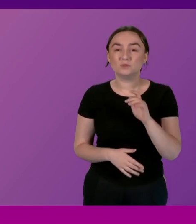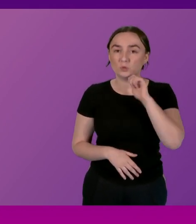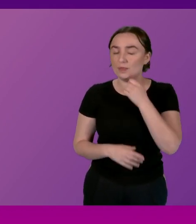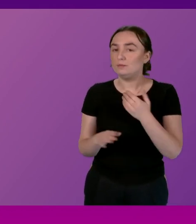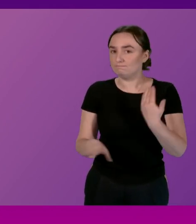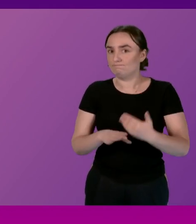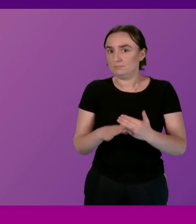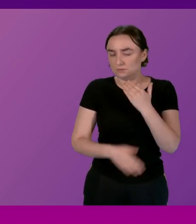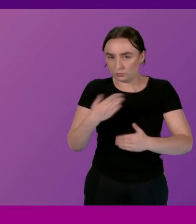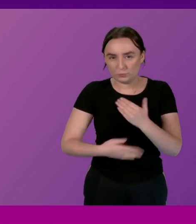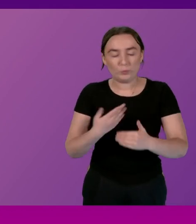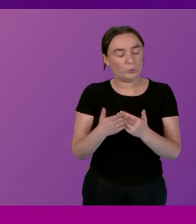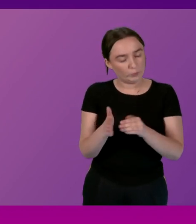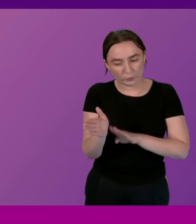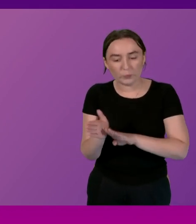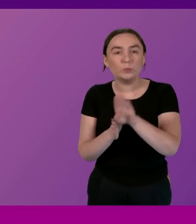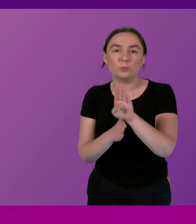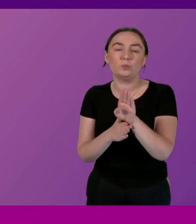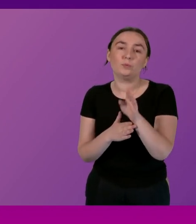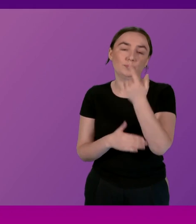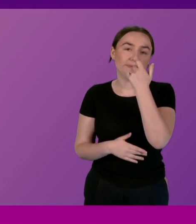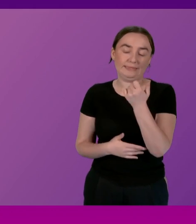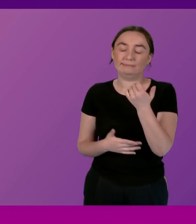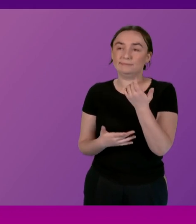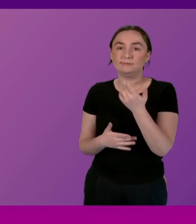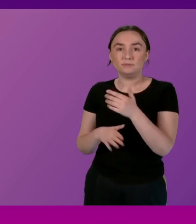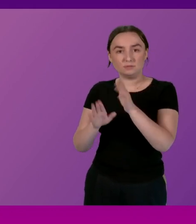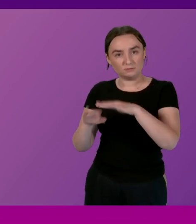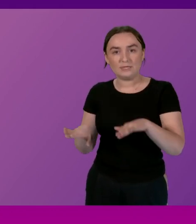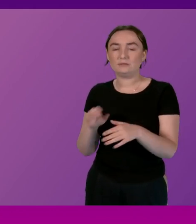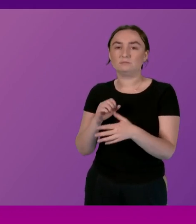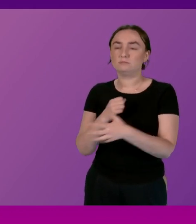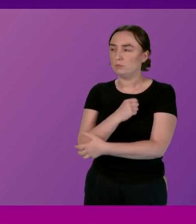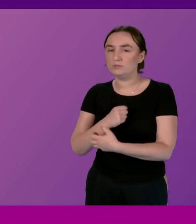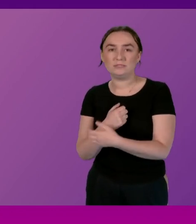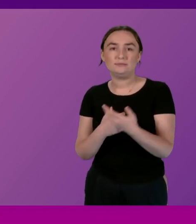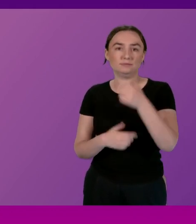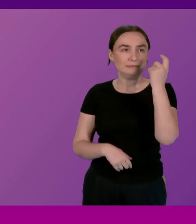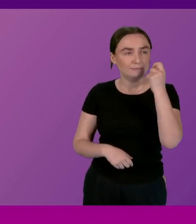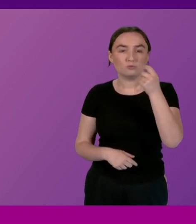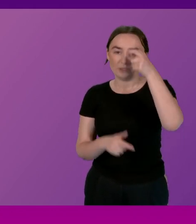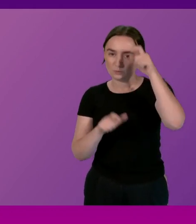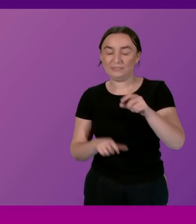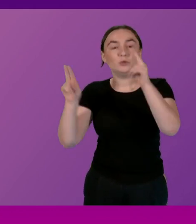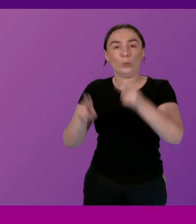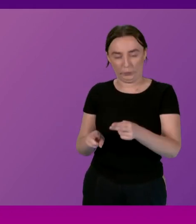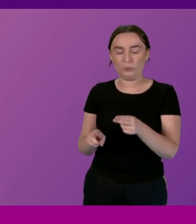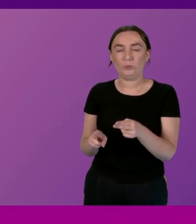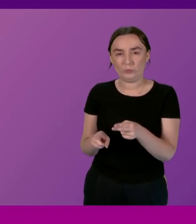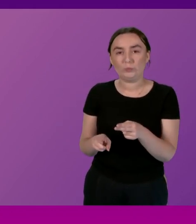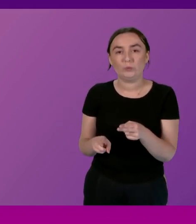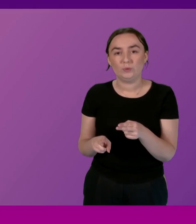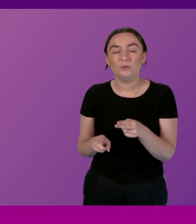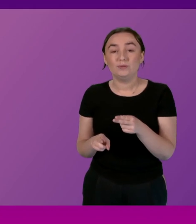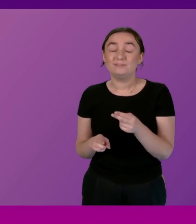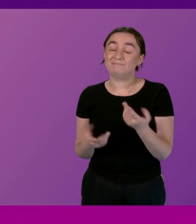make progress in reducing significantly the use of temporary accommodation accommodation because as I say I'm afraid the latest